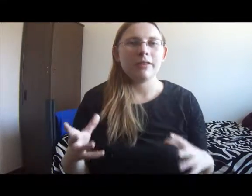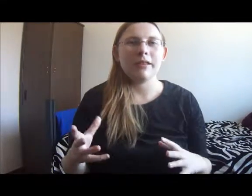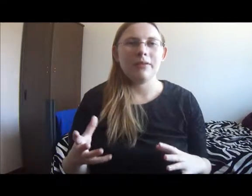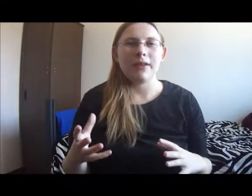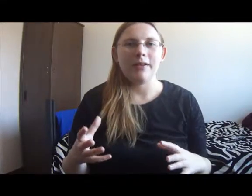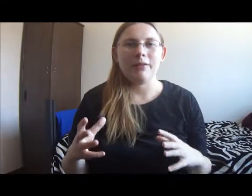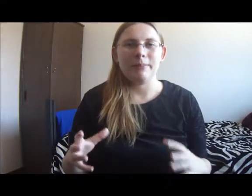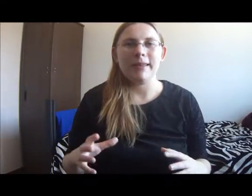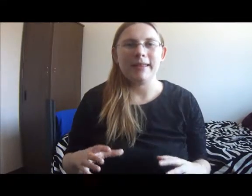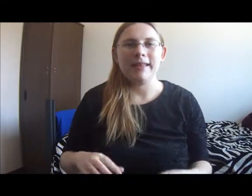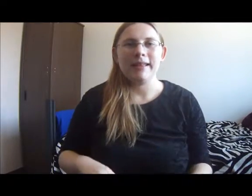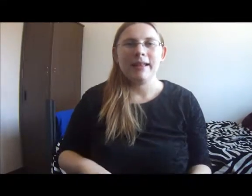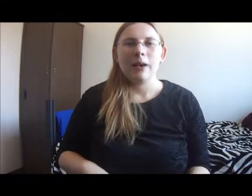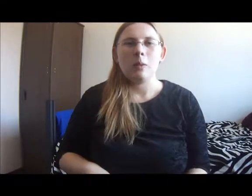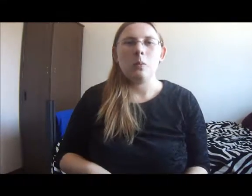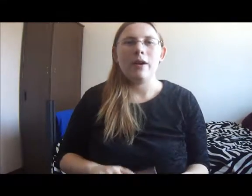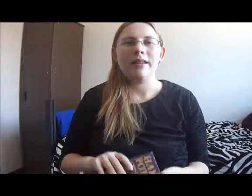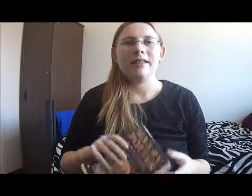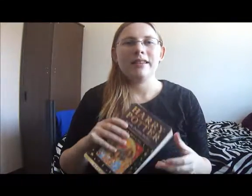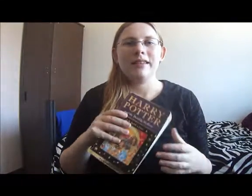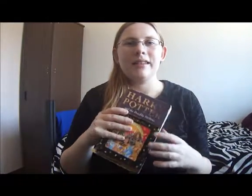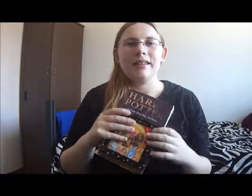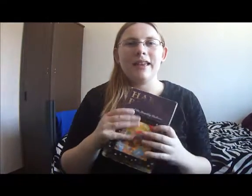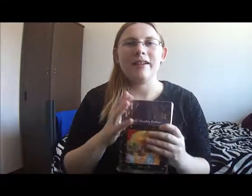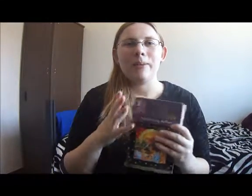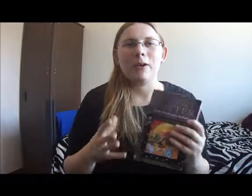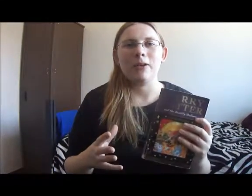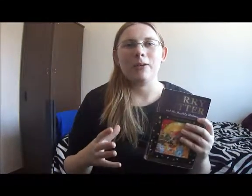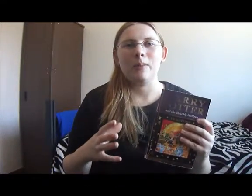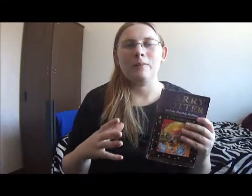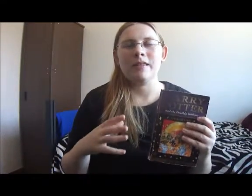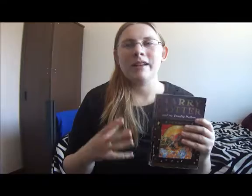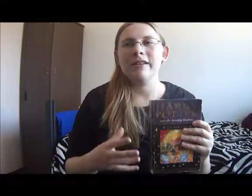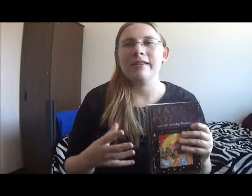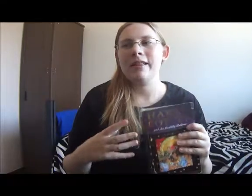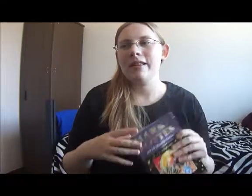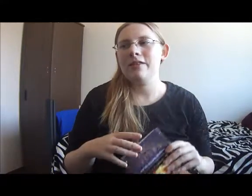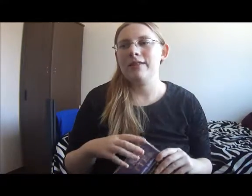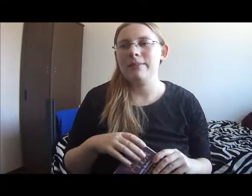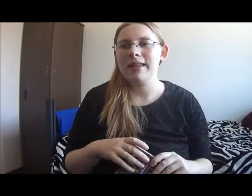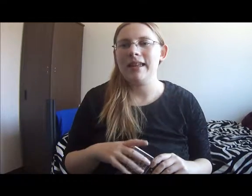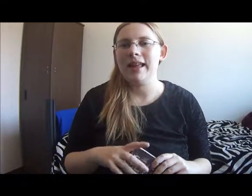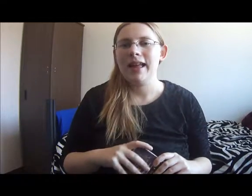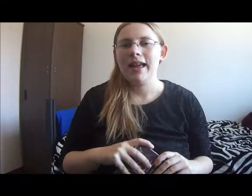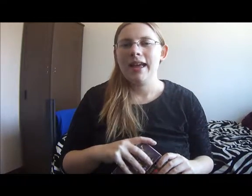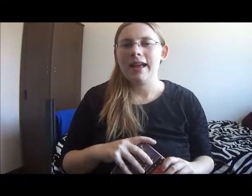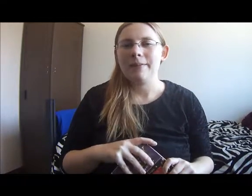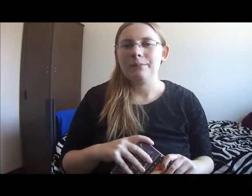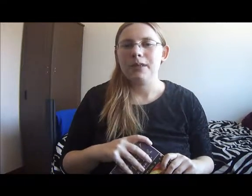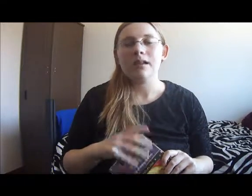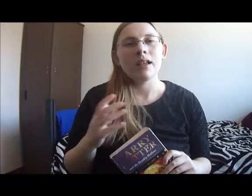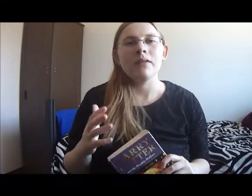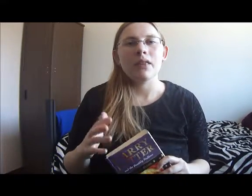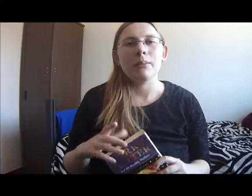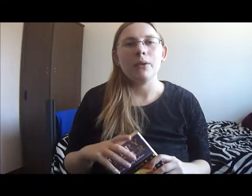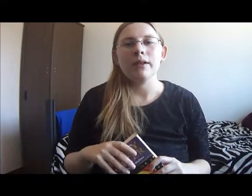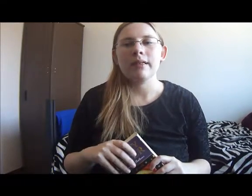solidified for me what the Harry Potter series is for me and a lot of other books.